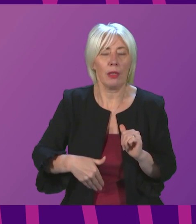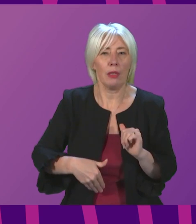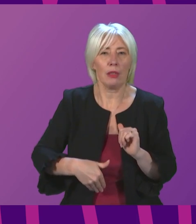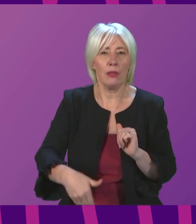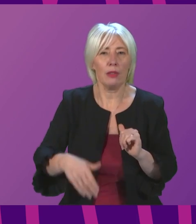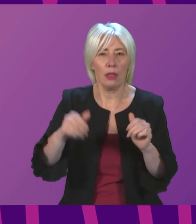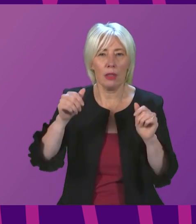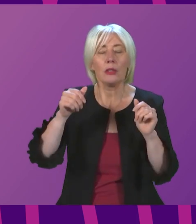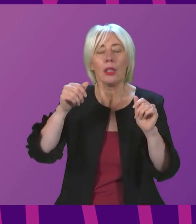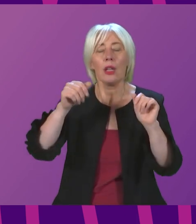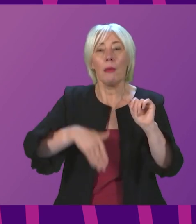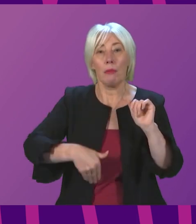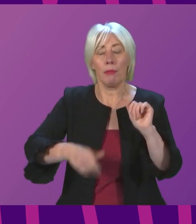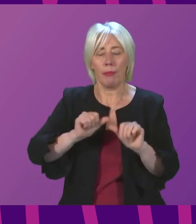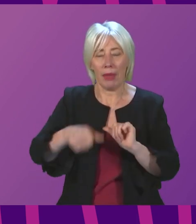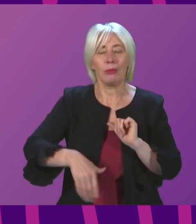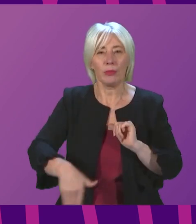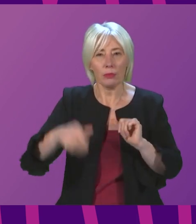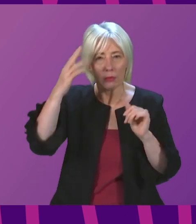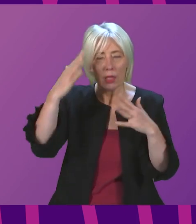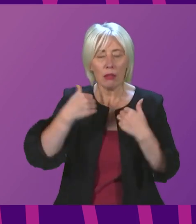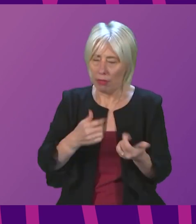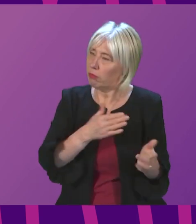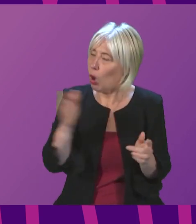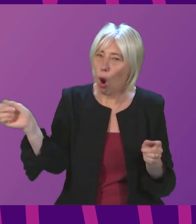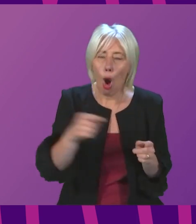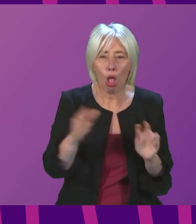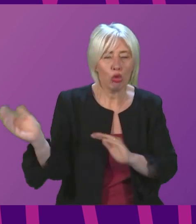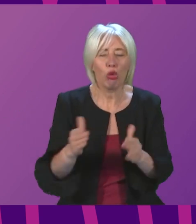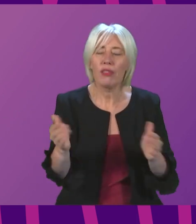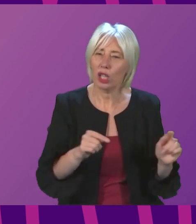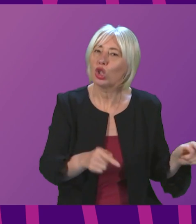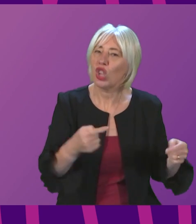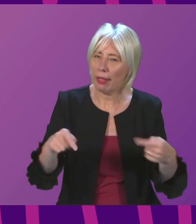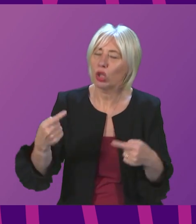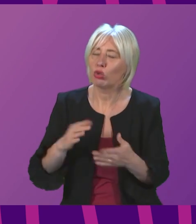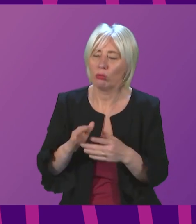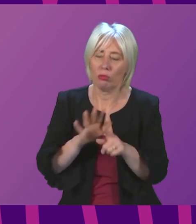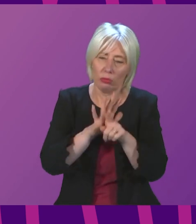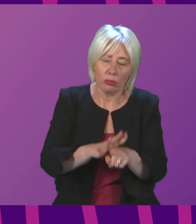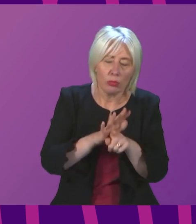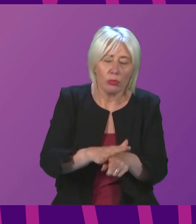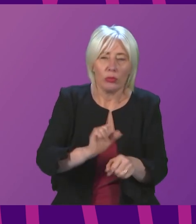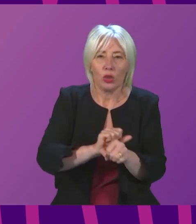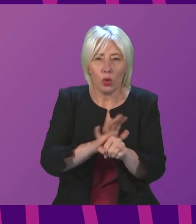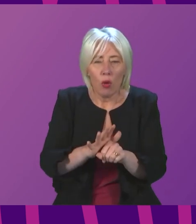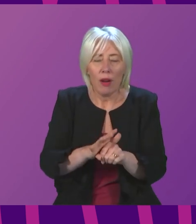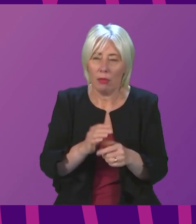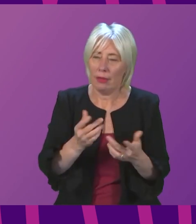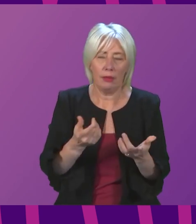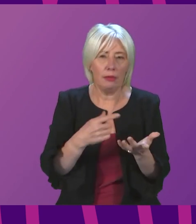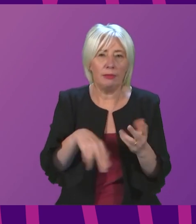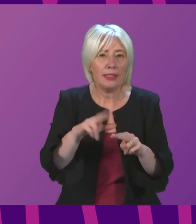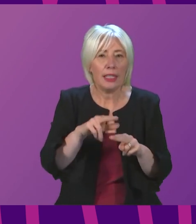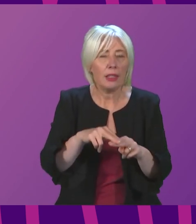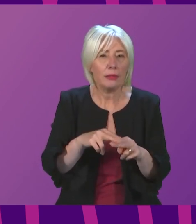importance we attached to that. There are challenges across all services right now in terms of the pressure of COVID increasingly from staff absences, which are